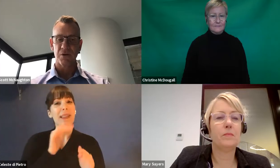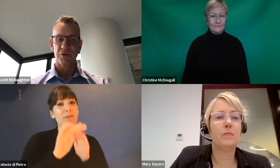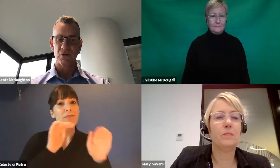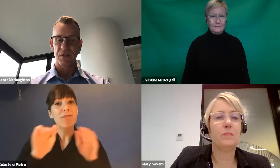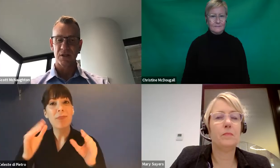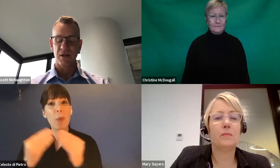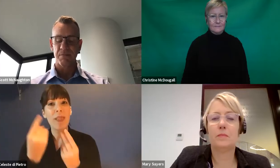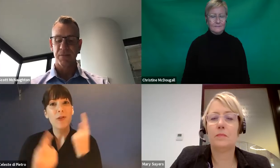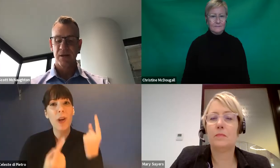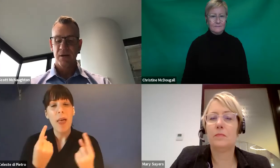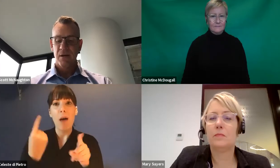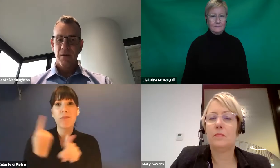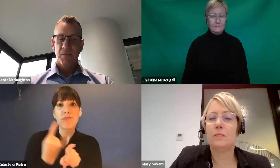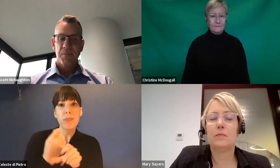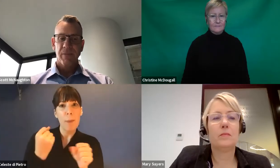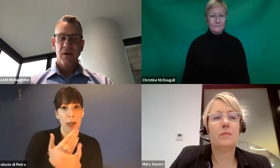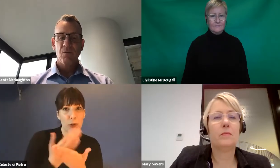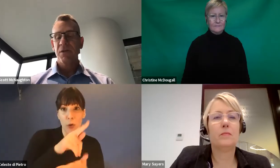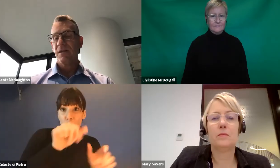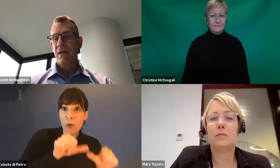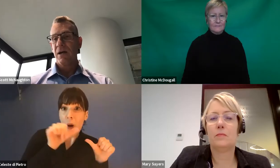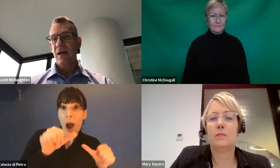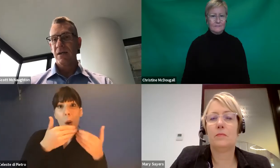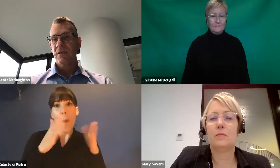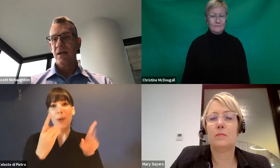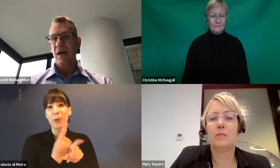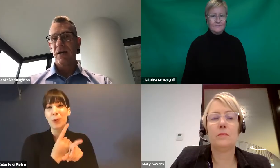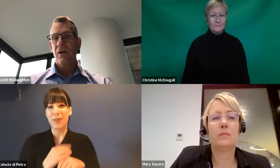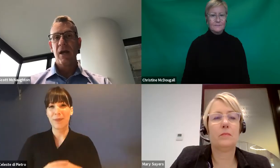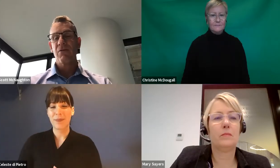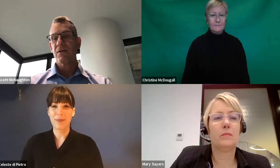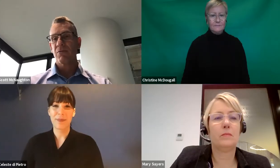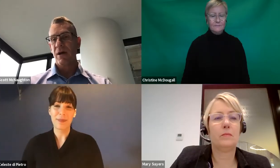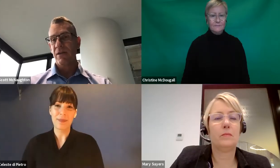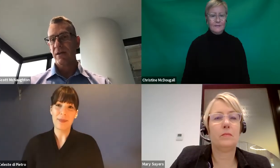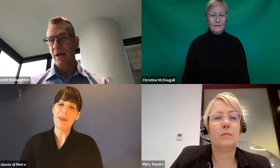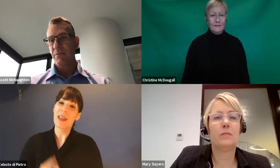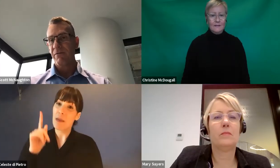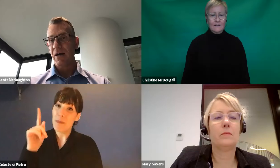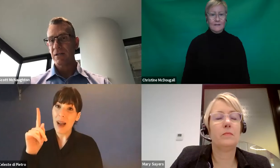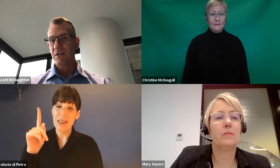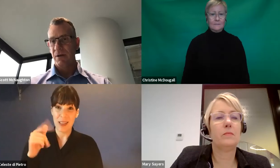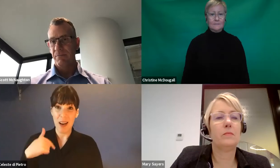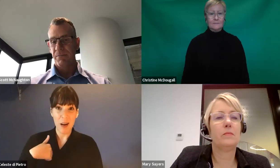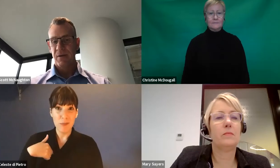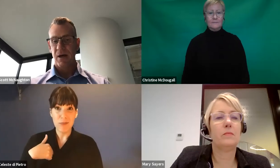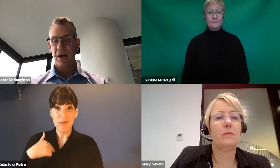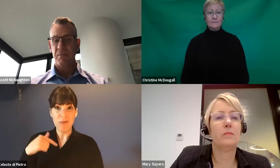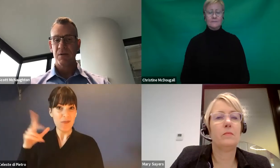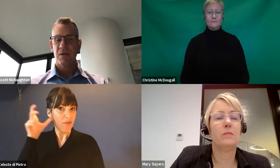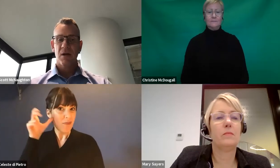really important during this time. Within the NDIS, again, hearing some great things that providers are doing.